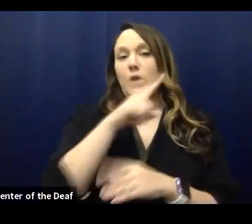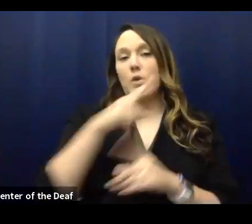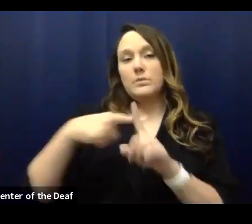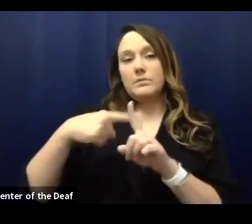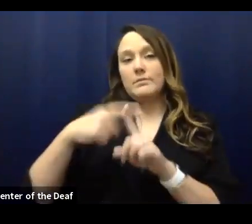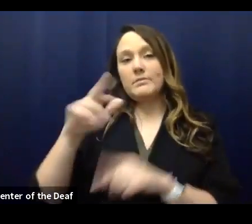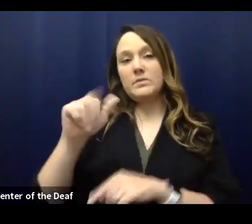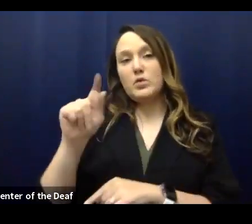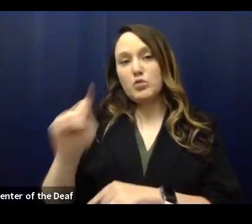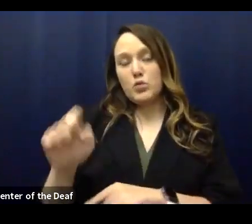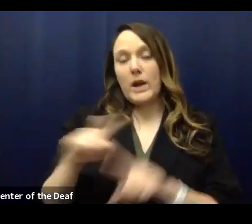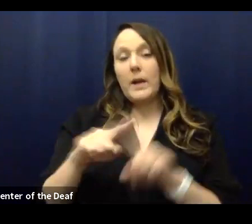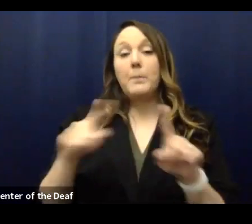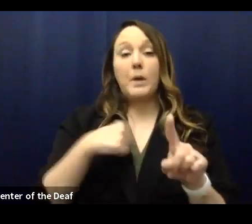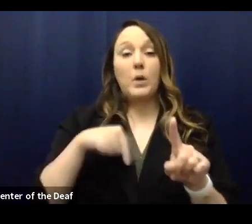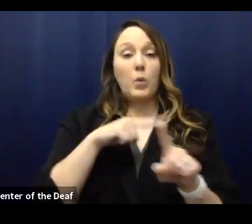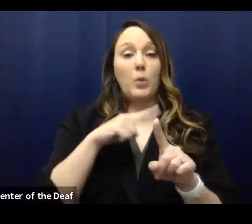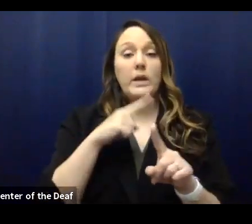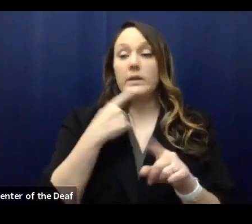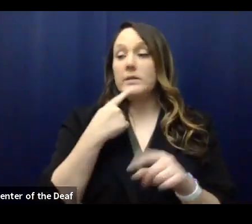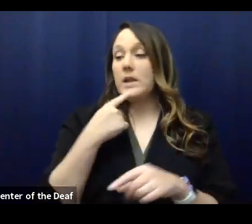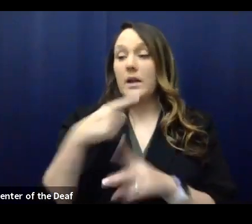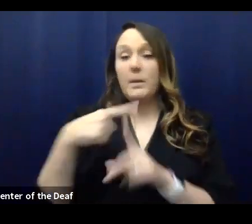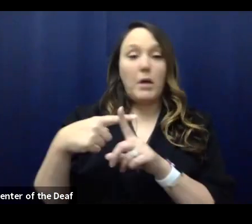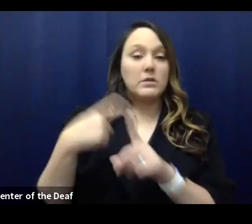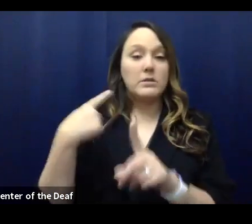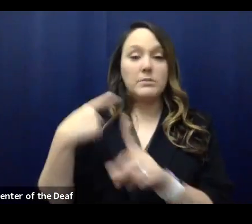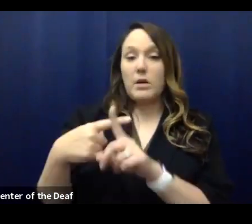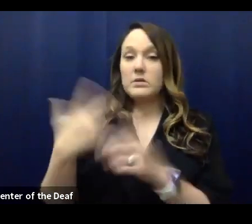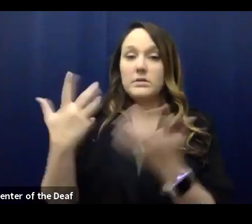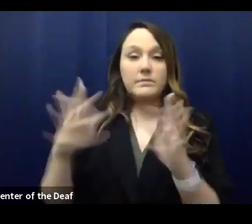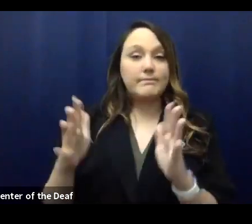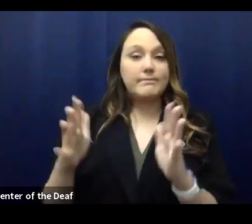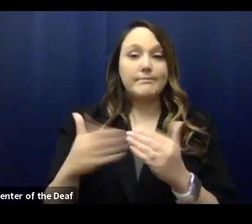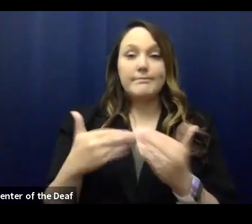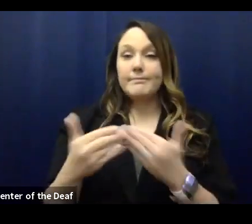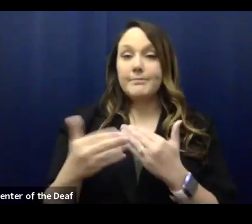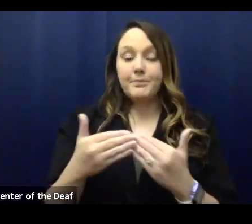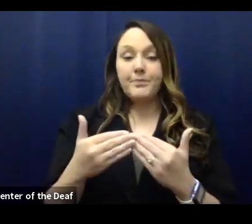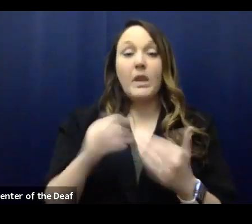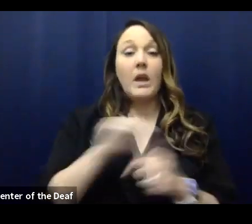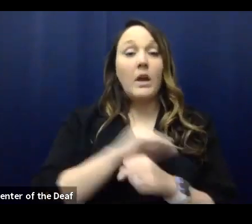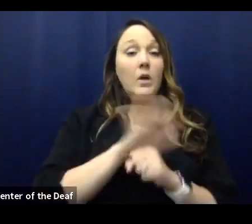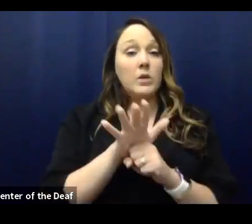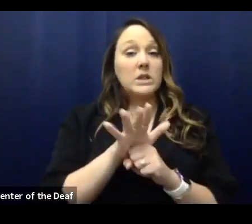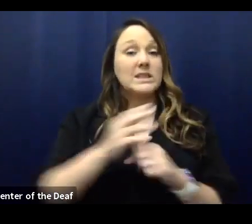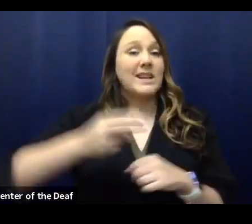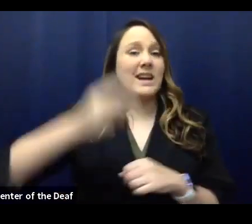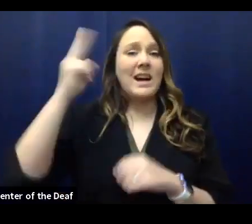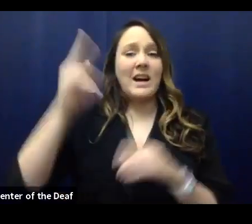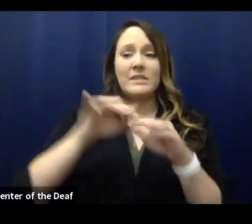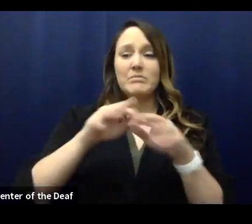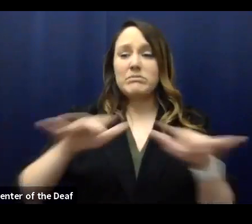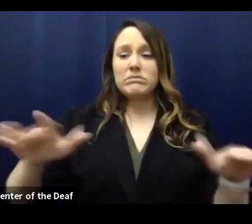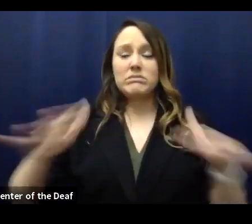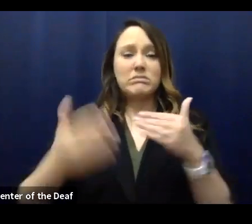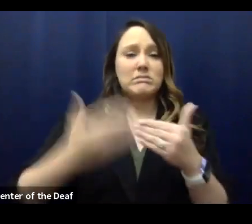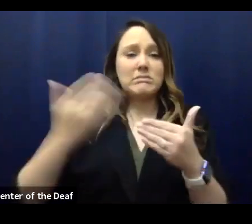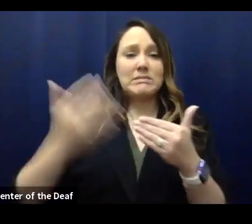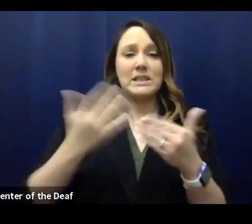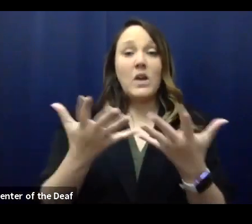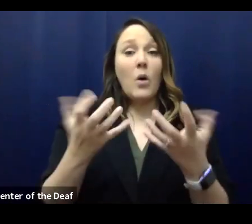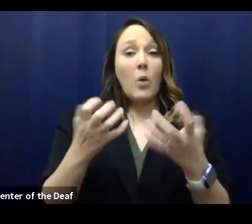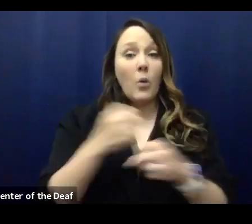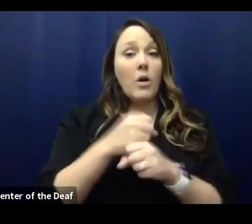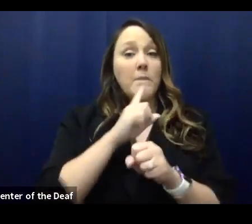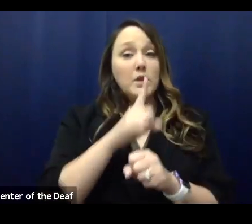and, but we consider a positive a positive with a disease like COVID-19 that is so highly contagious. Um, we want to make sure that